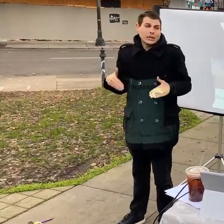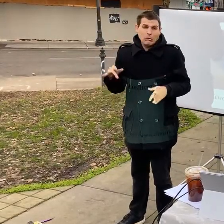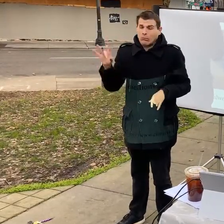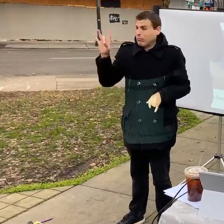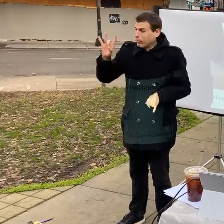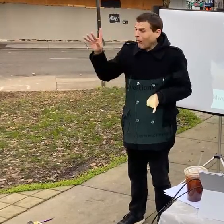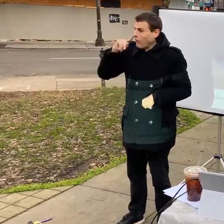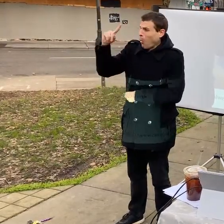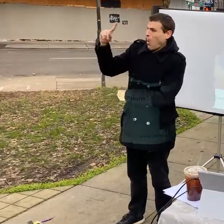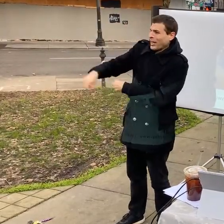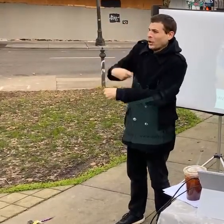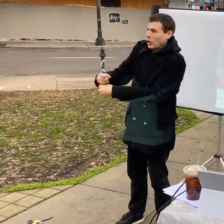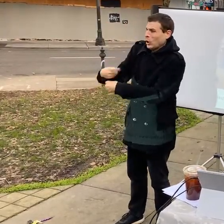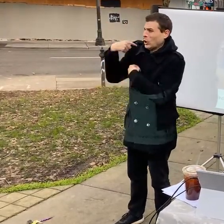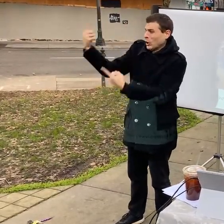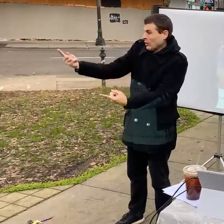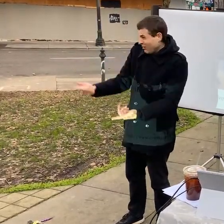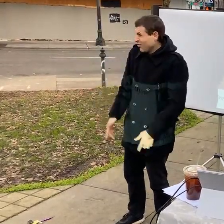part of a year